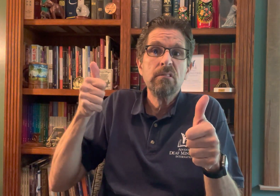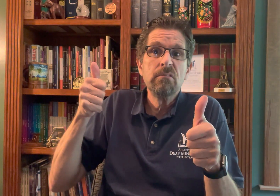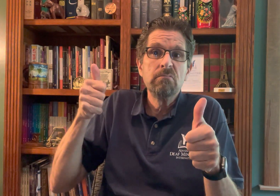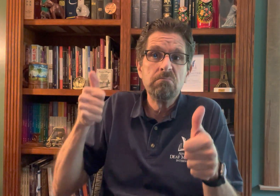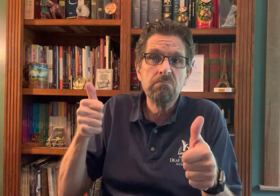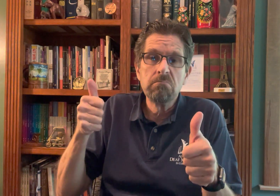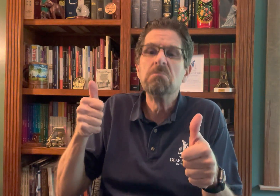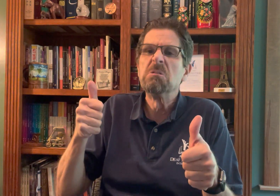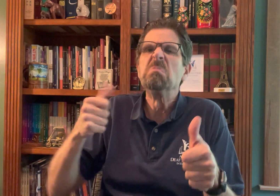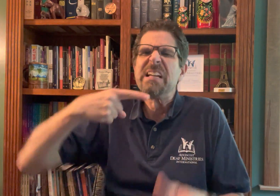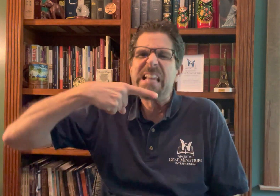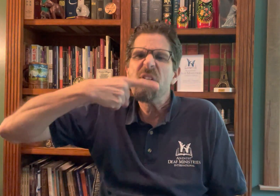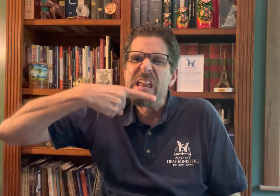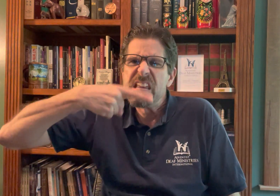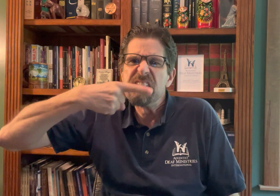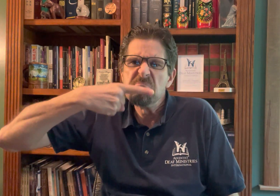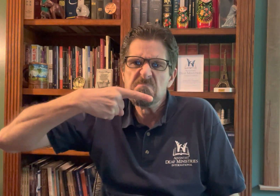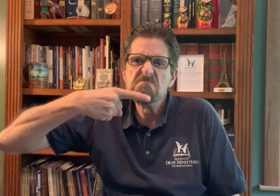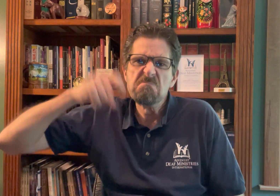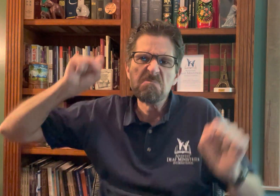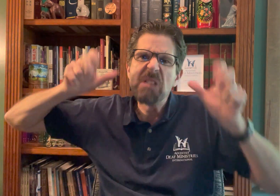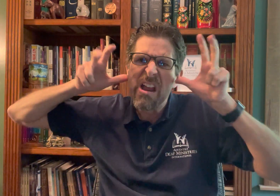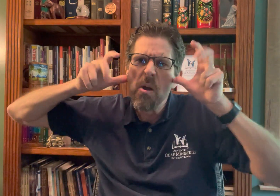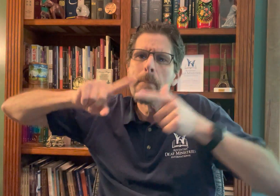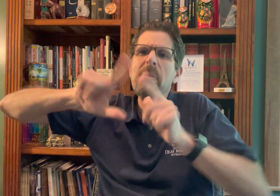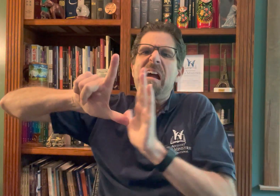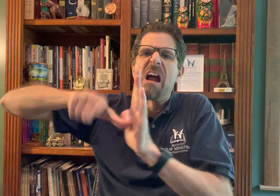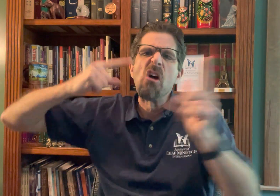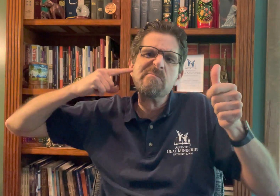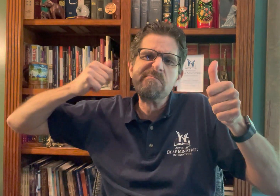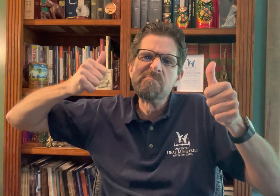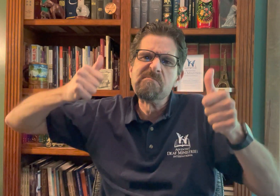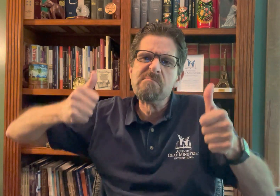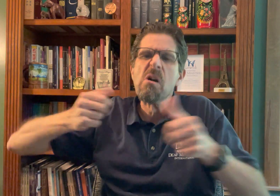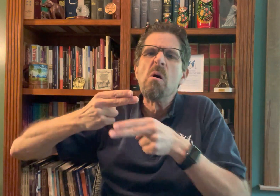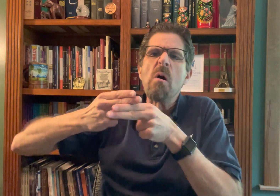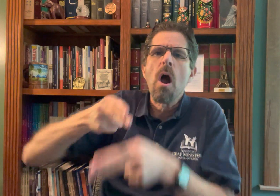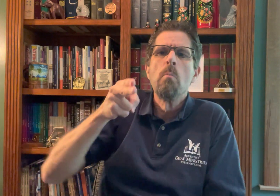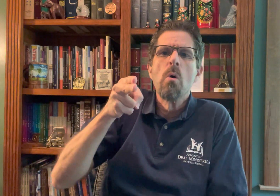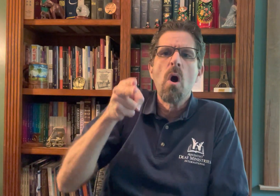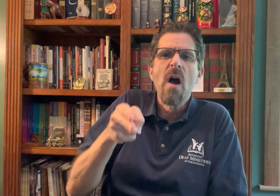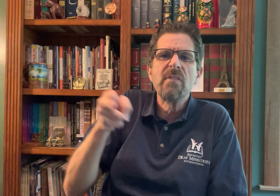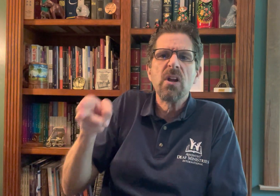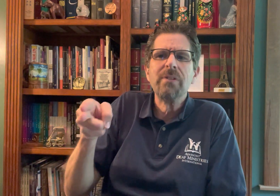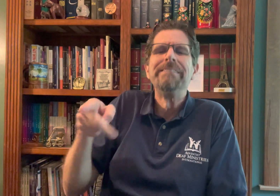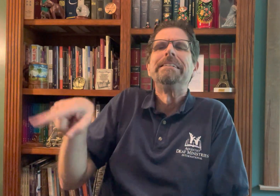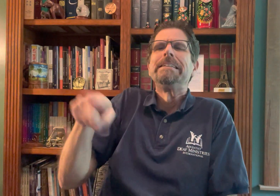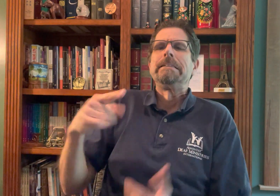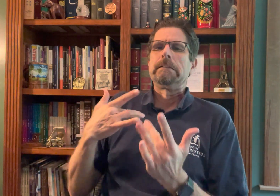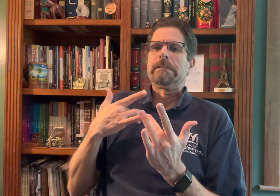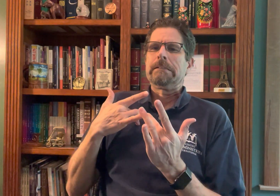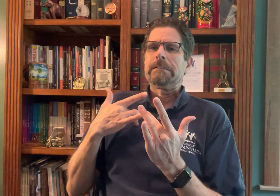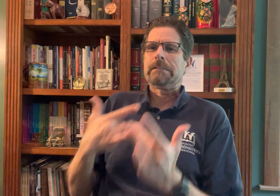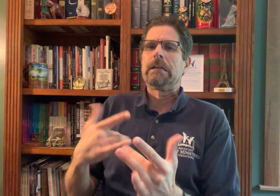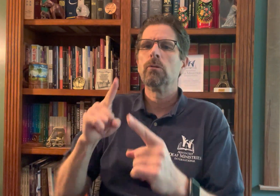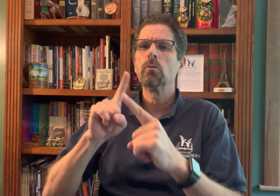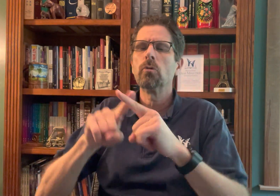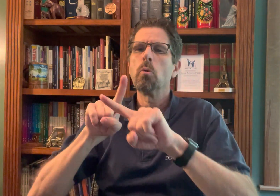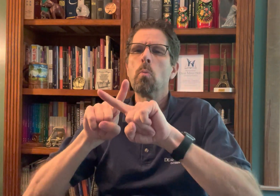Those who have lost their hearing, okay, later in life, so they're hearing. Those who are hard